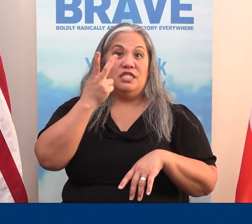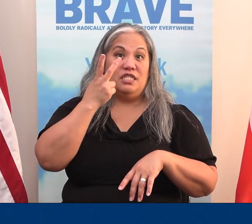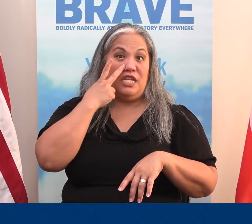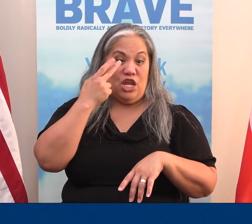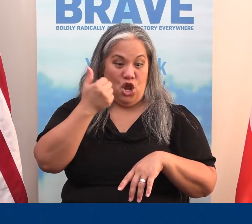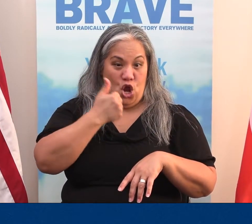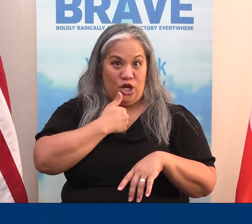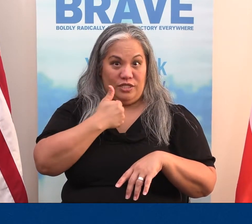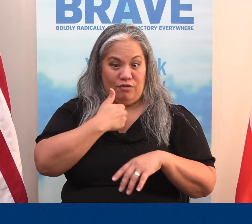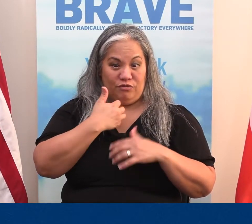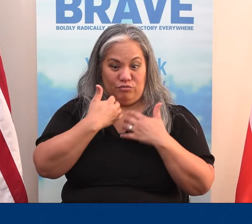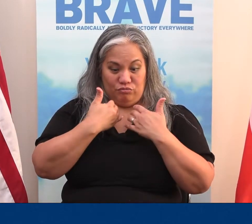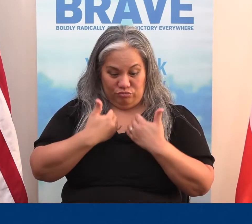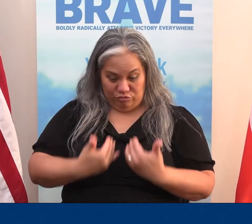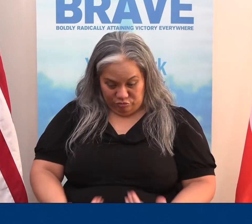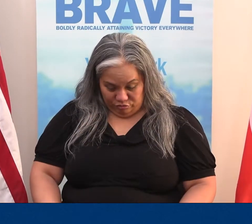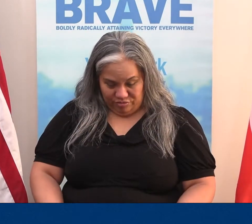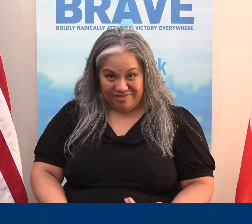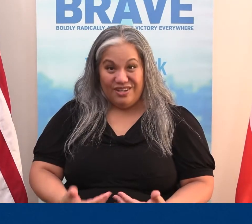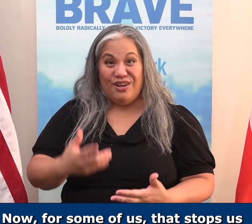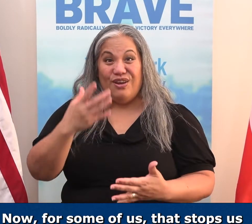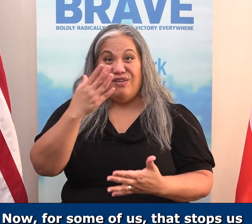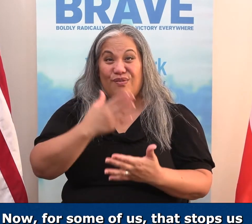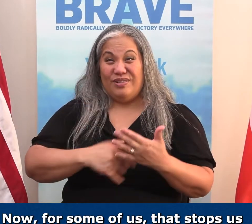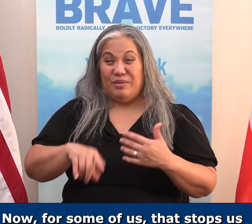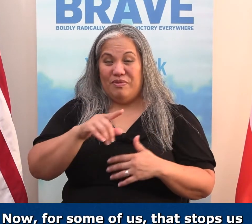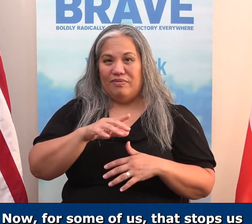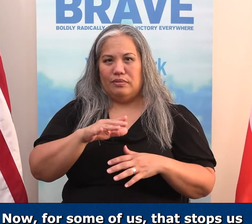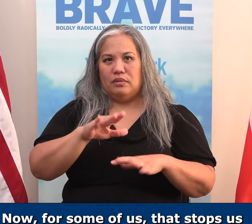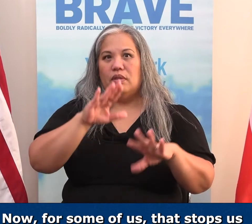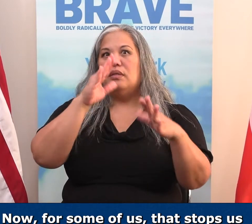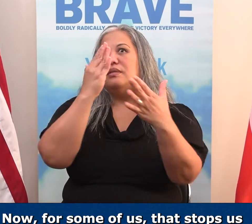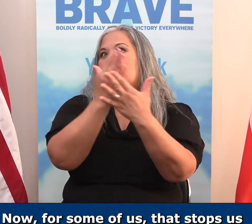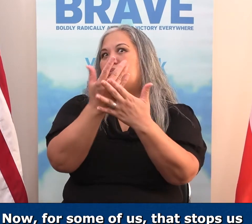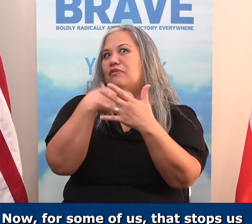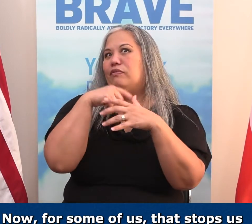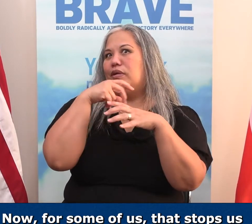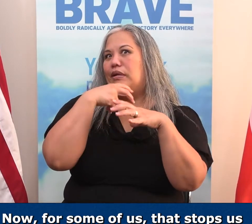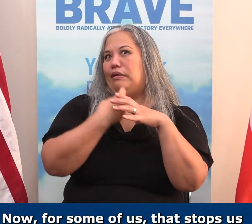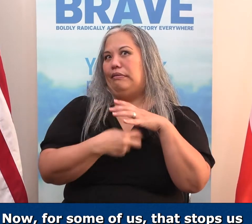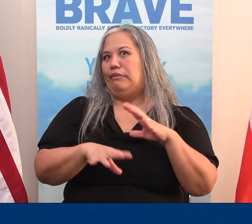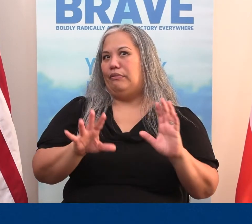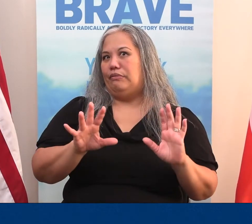ourselves. Now, for some of us, that stops us from getting in there right away, right there. Amen?